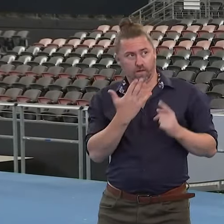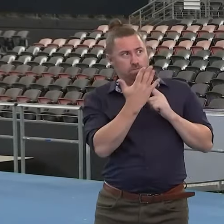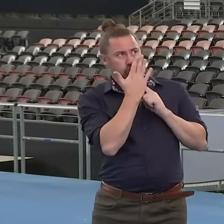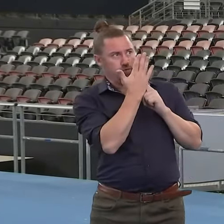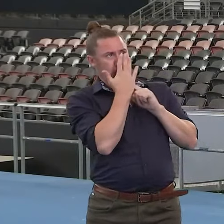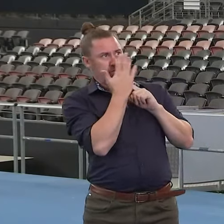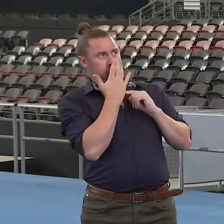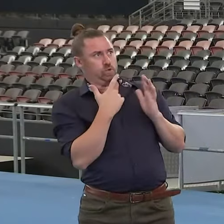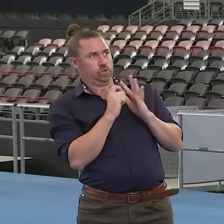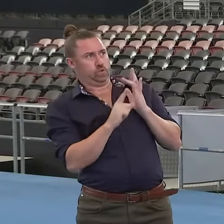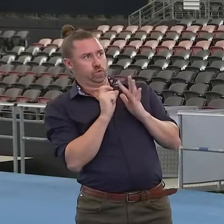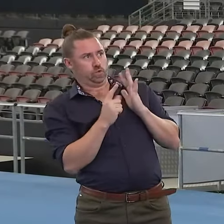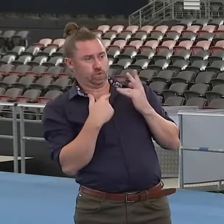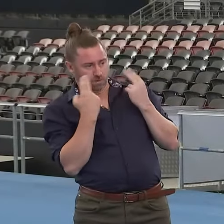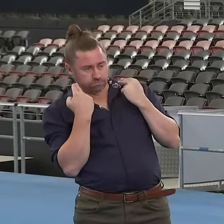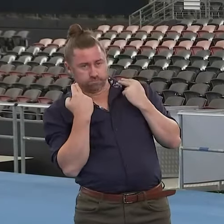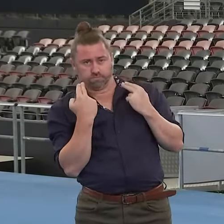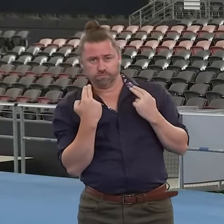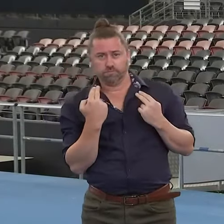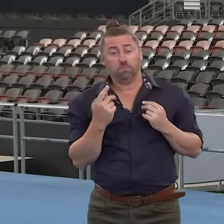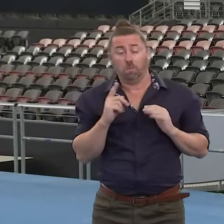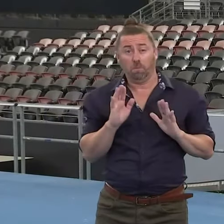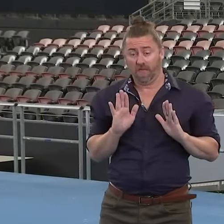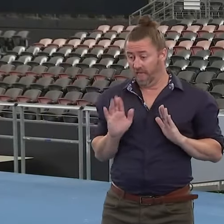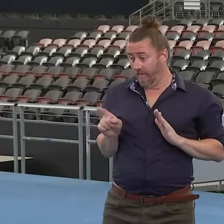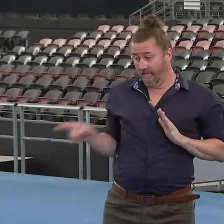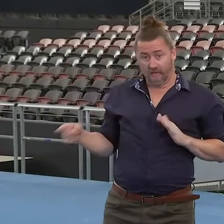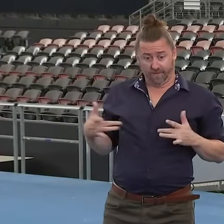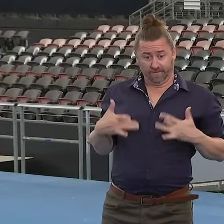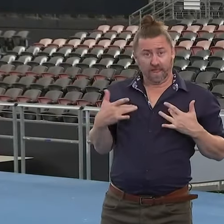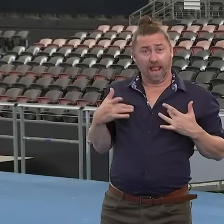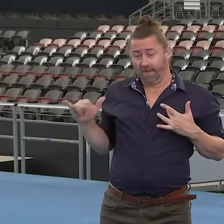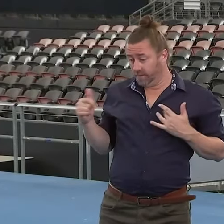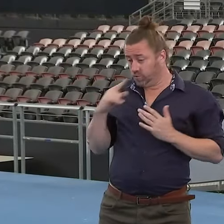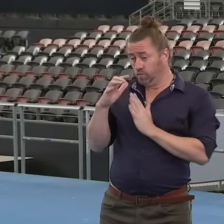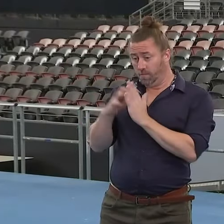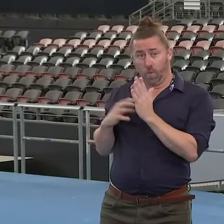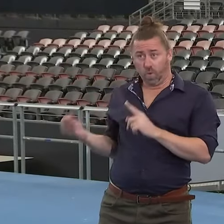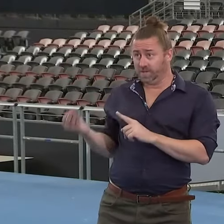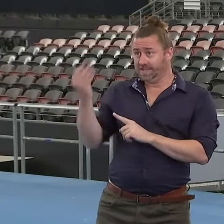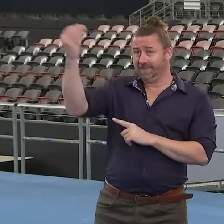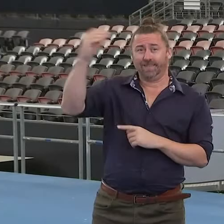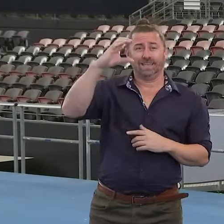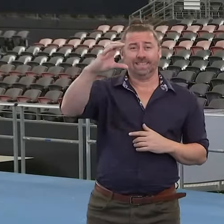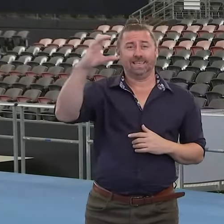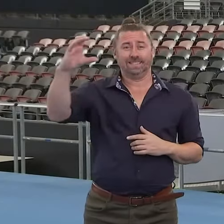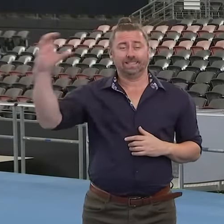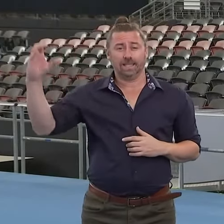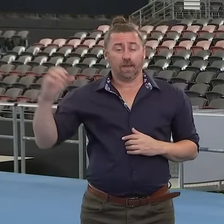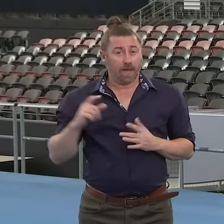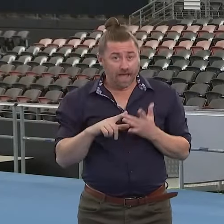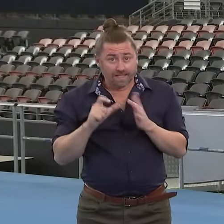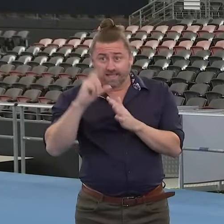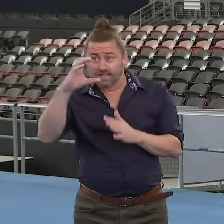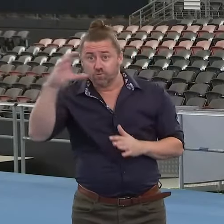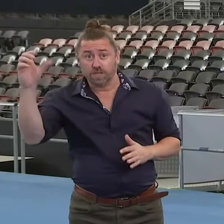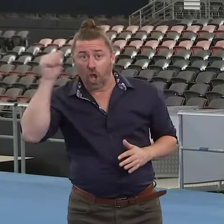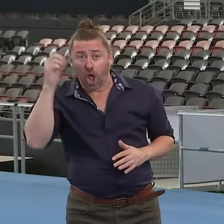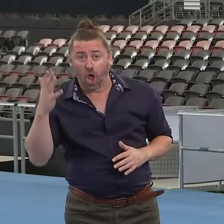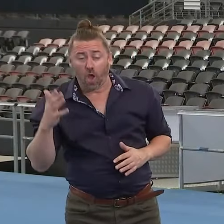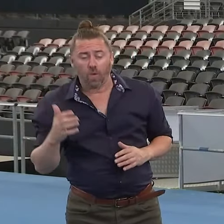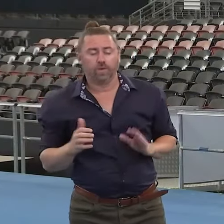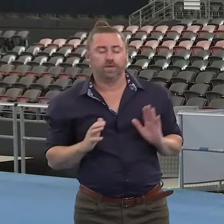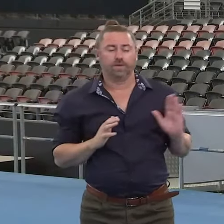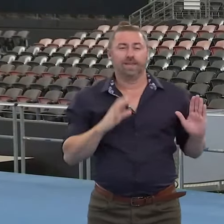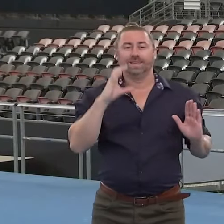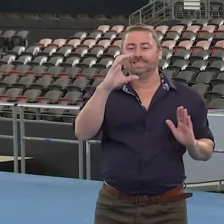a matter for him. And he forwarded his report to the triple C. But was the triple C aware? The triple C are the